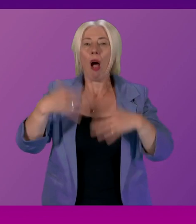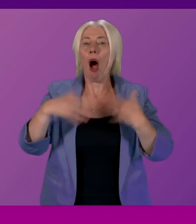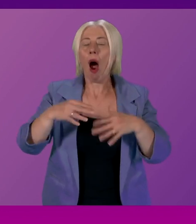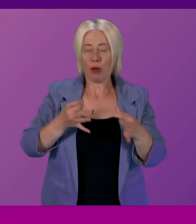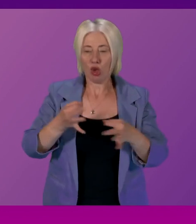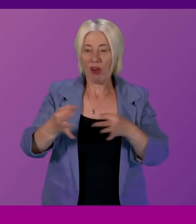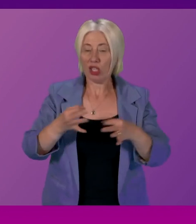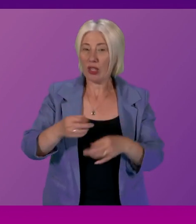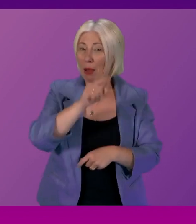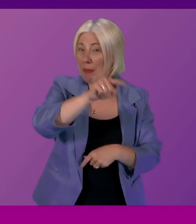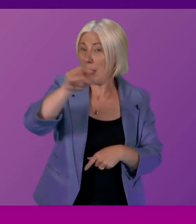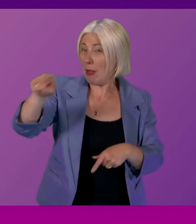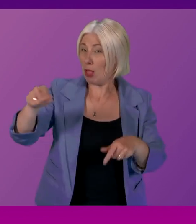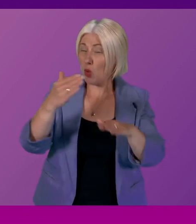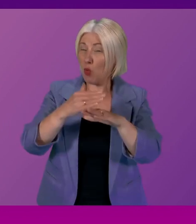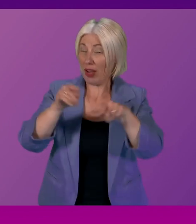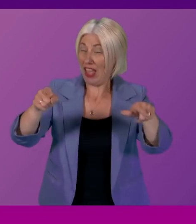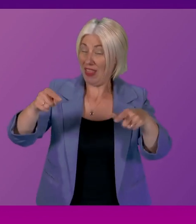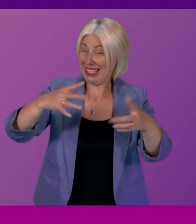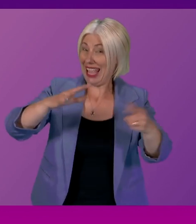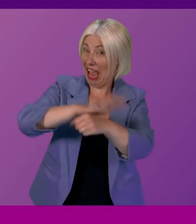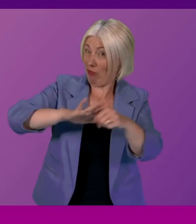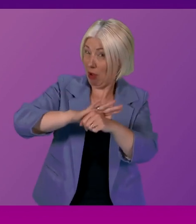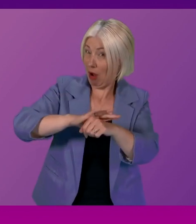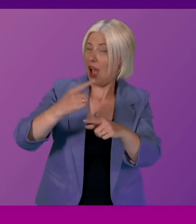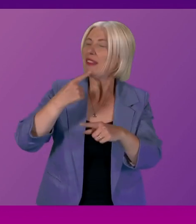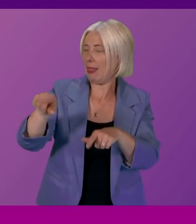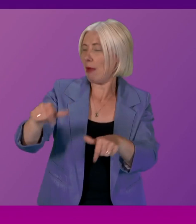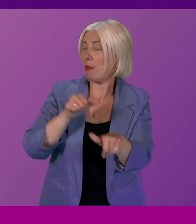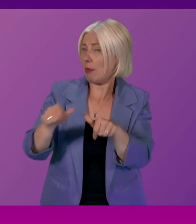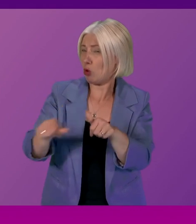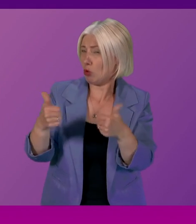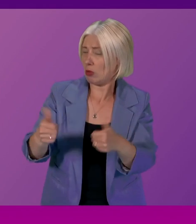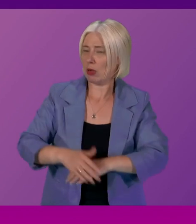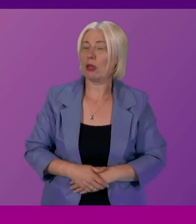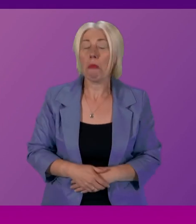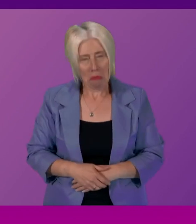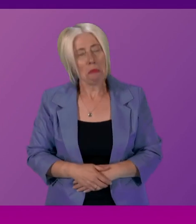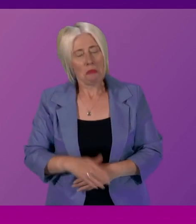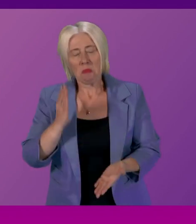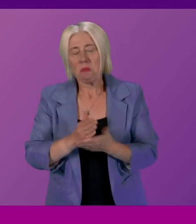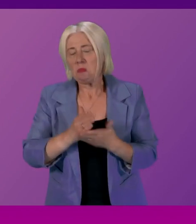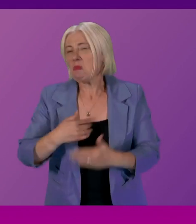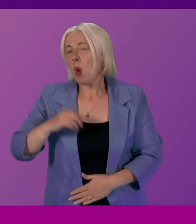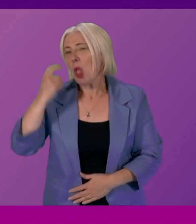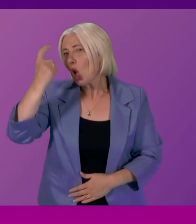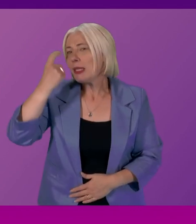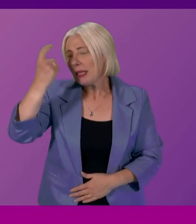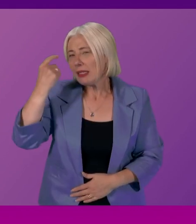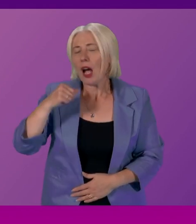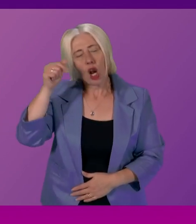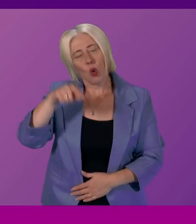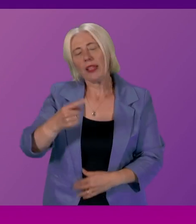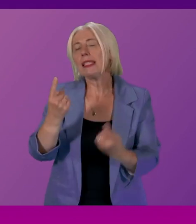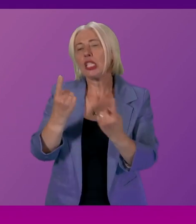stakeholders who are working in this very complex space I will absolutely give consideration of that I know this is an